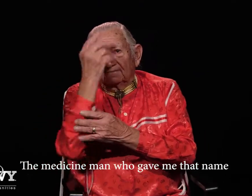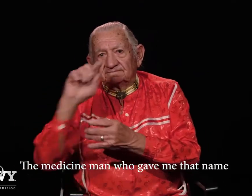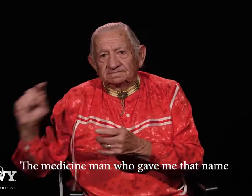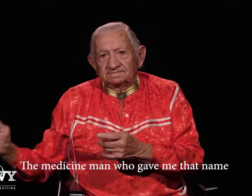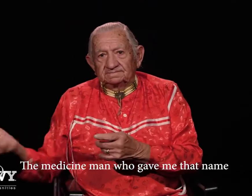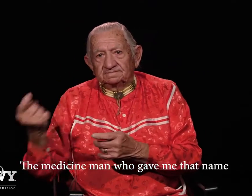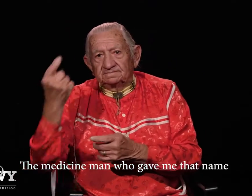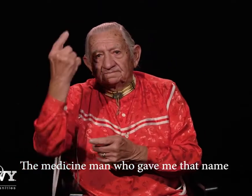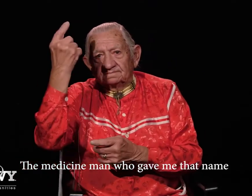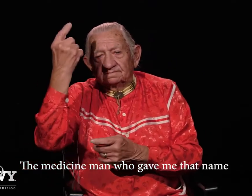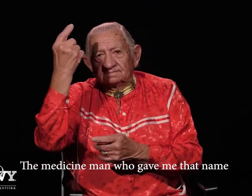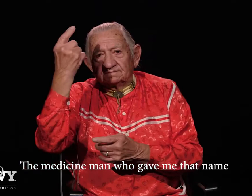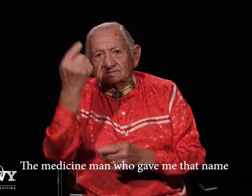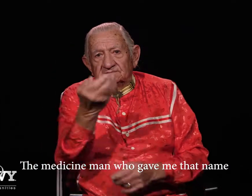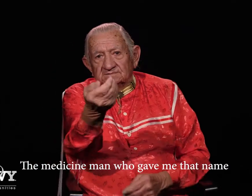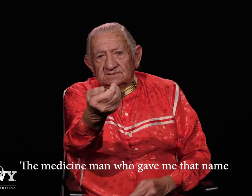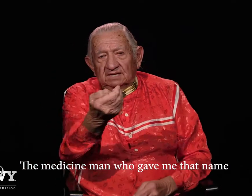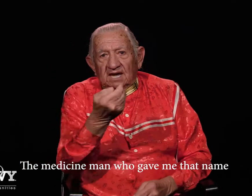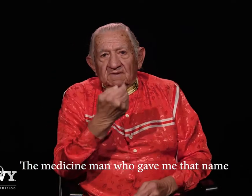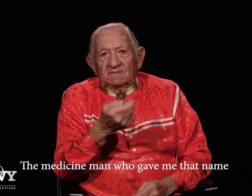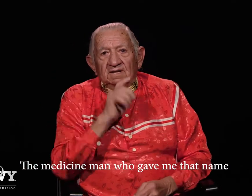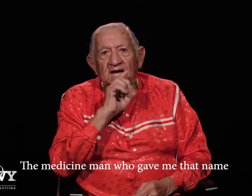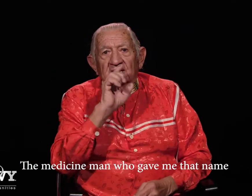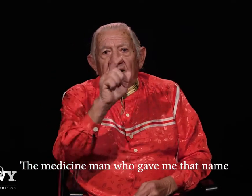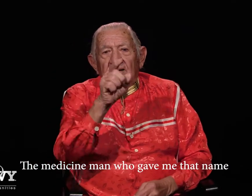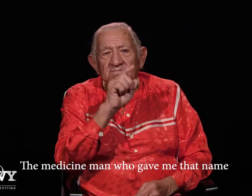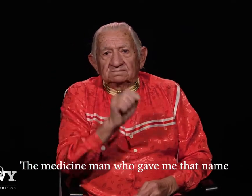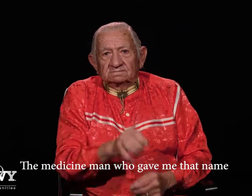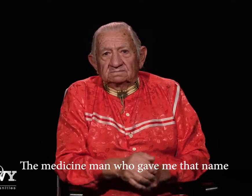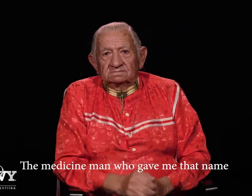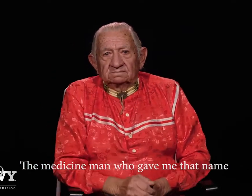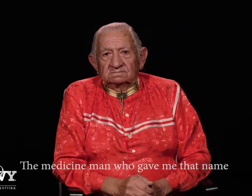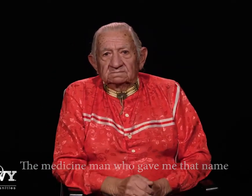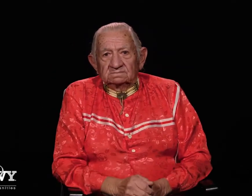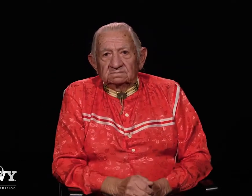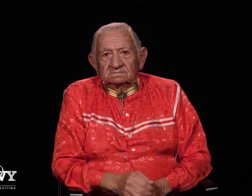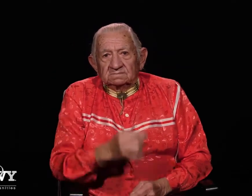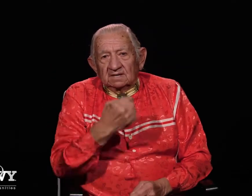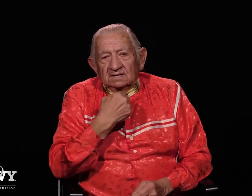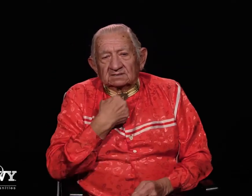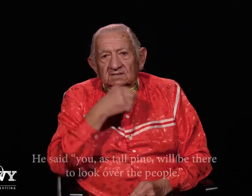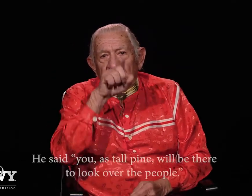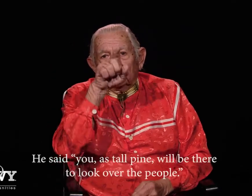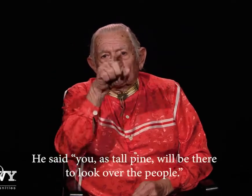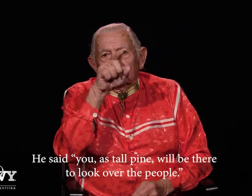that gave me that name he said you